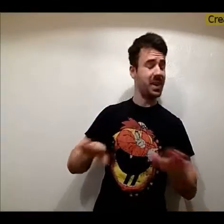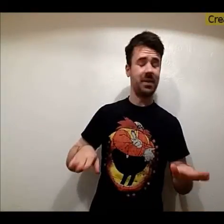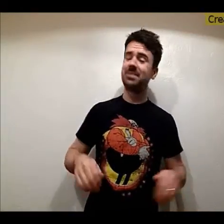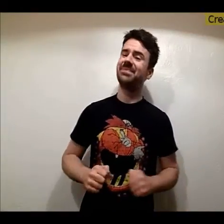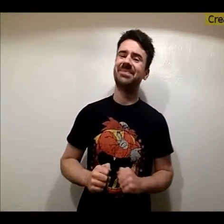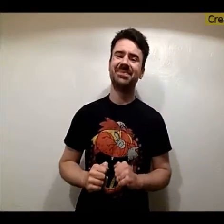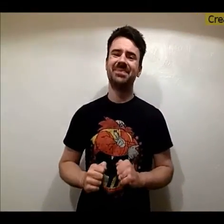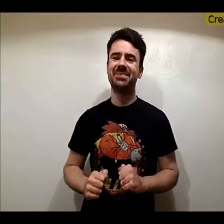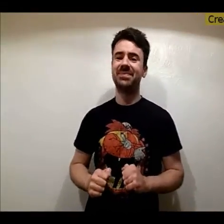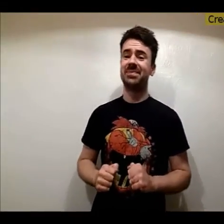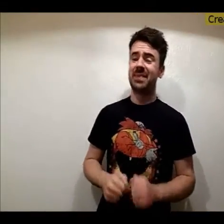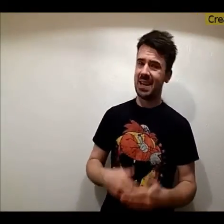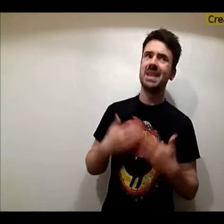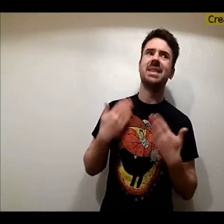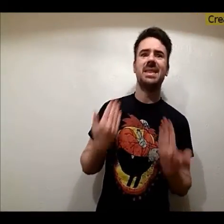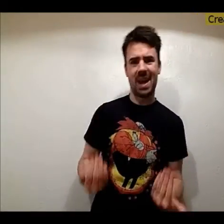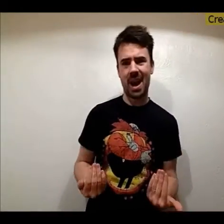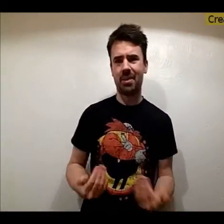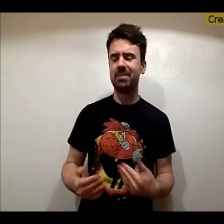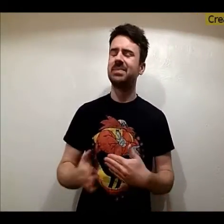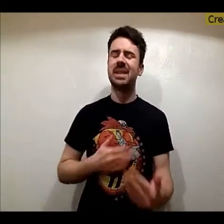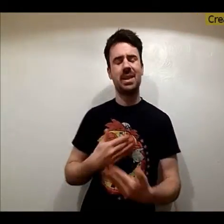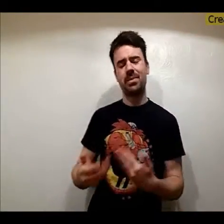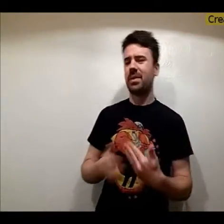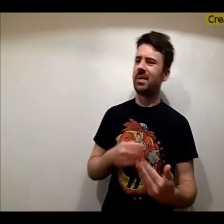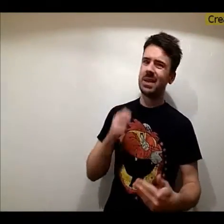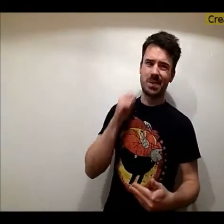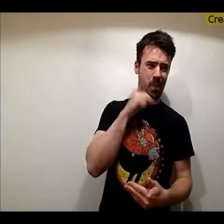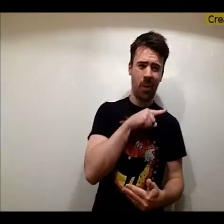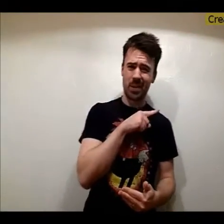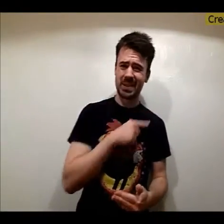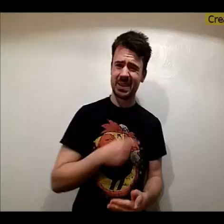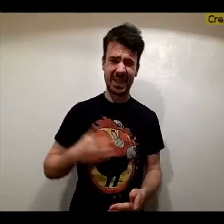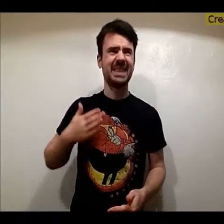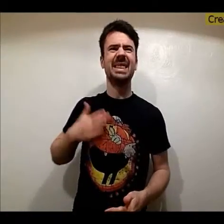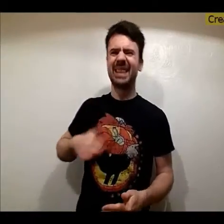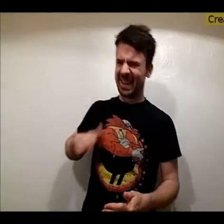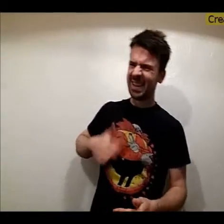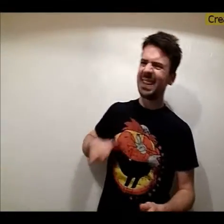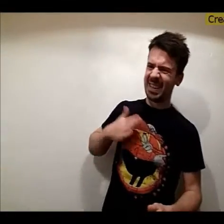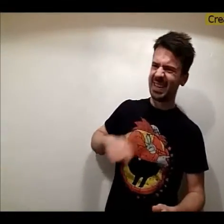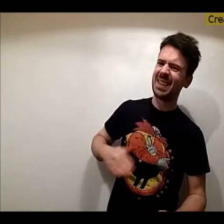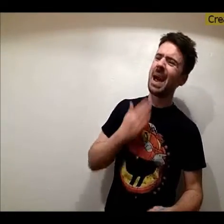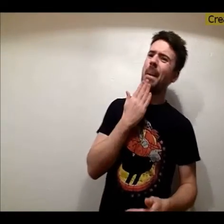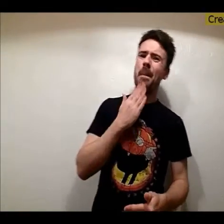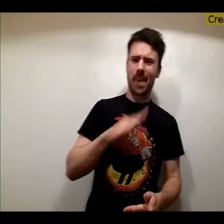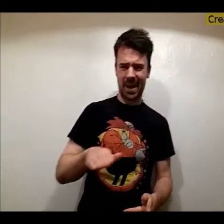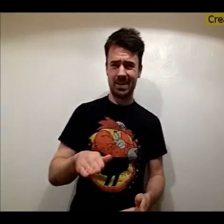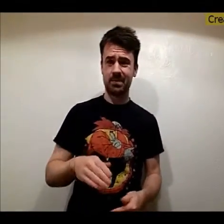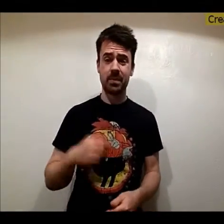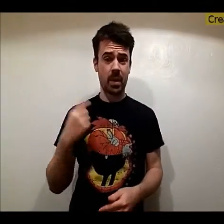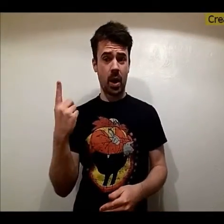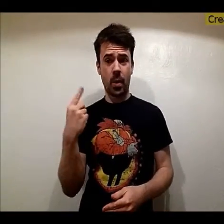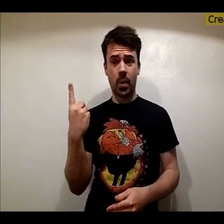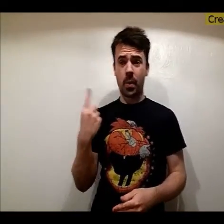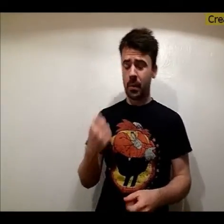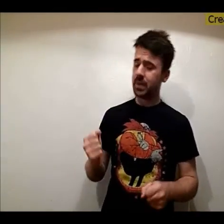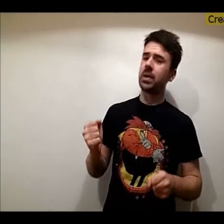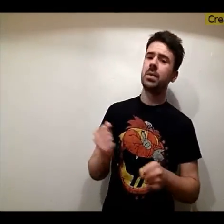enough Now I'm dealing with these bars When I really need a man Who